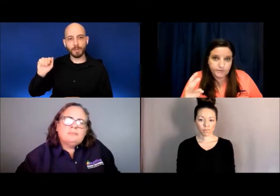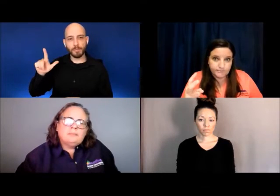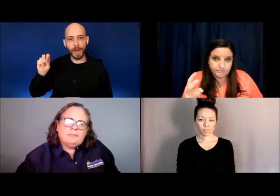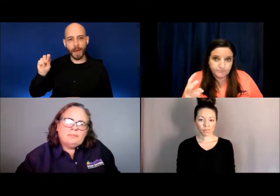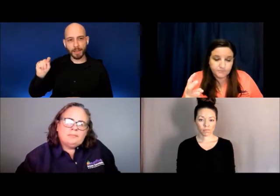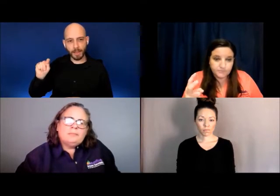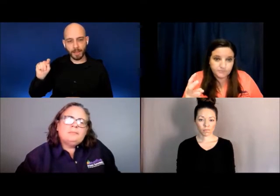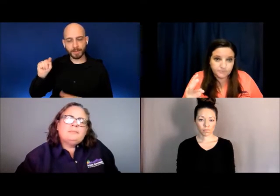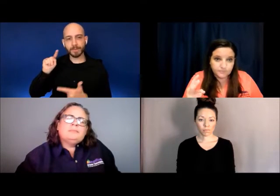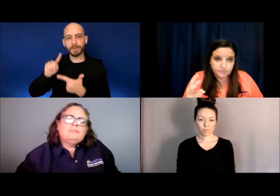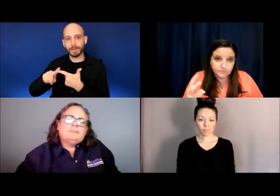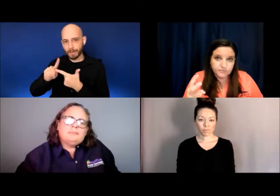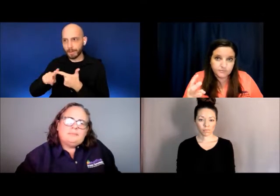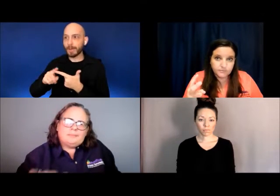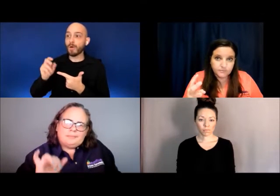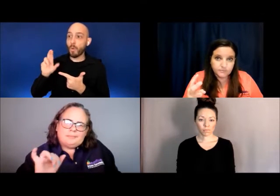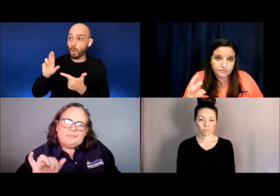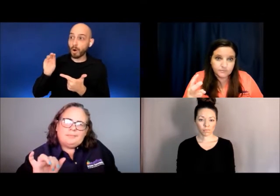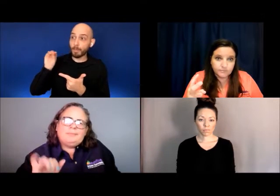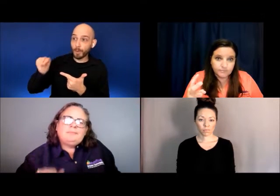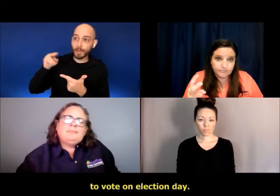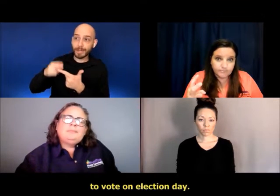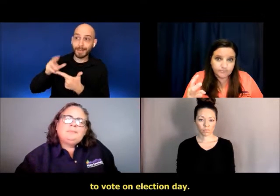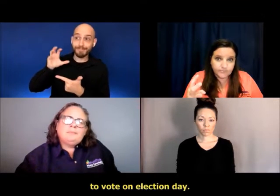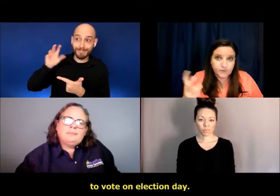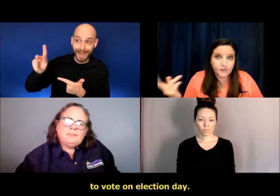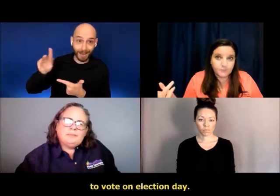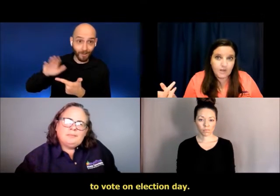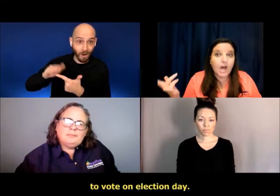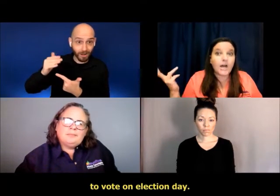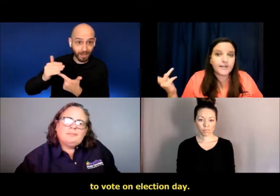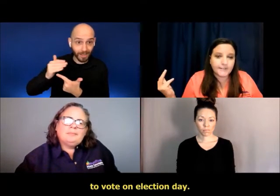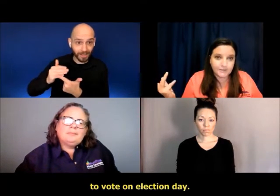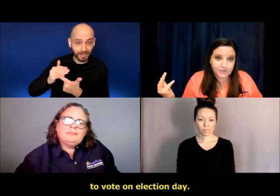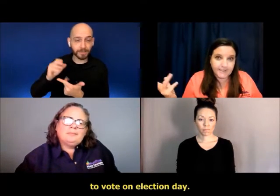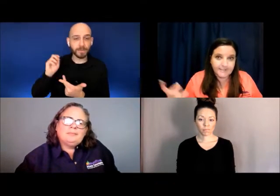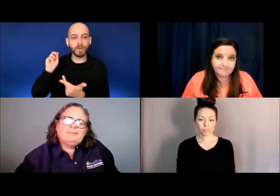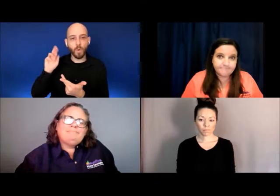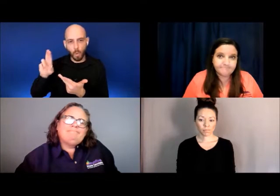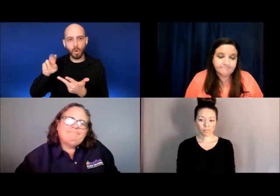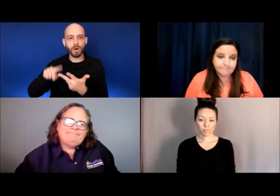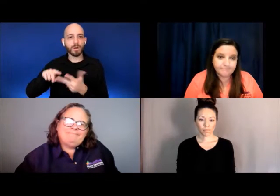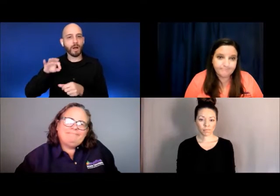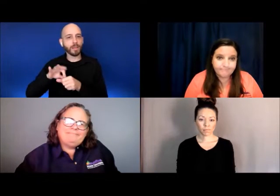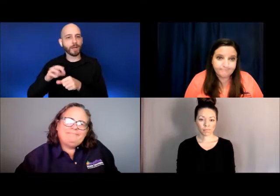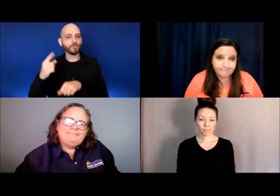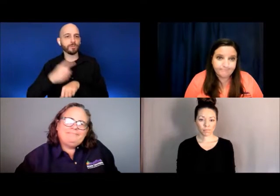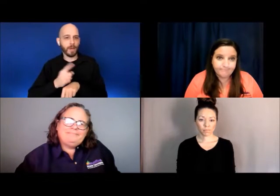to the polls to vote on election day.